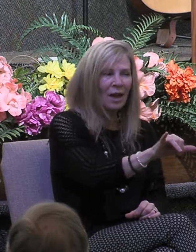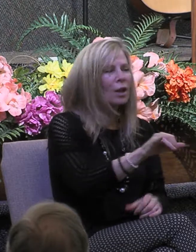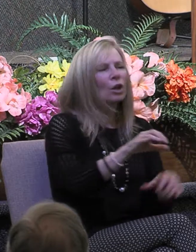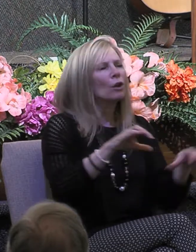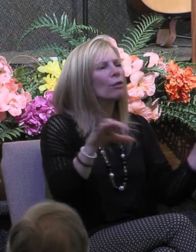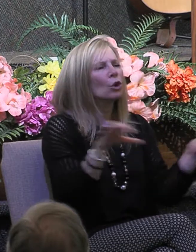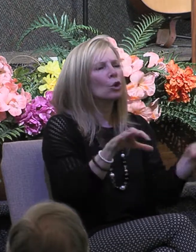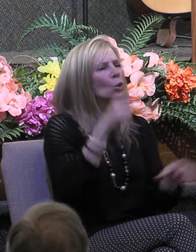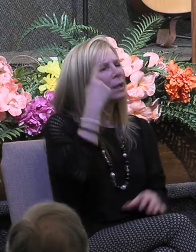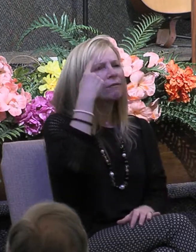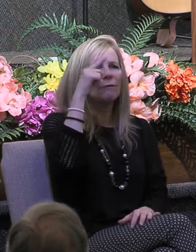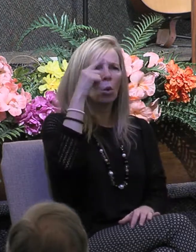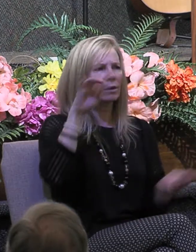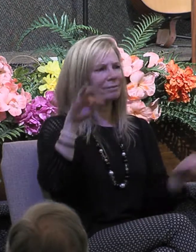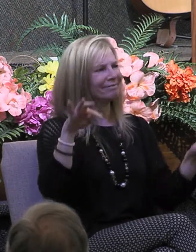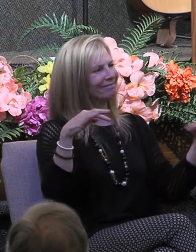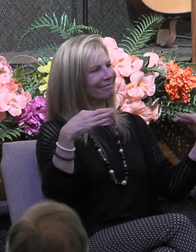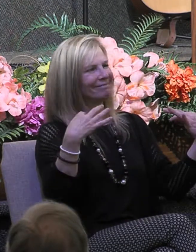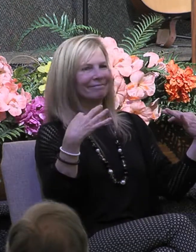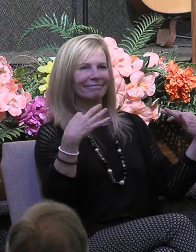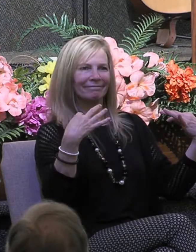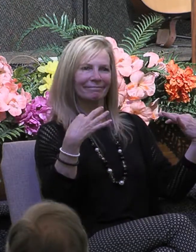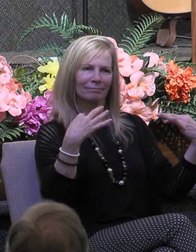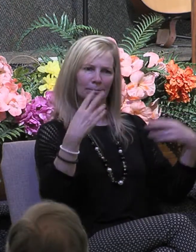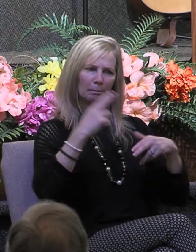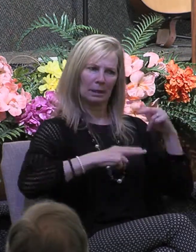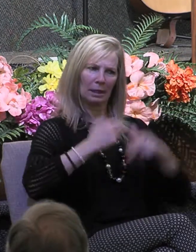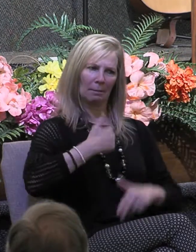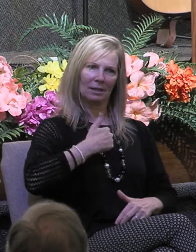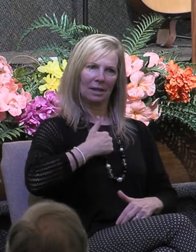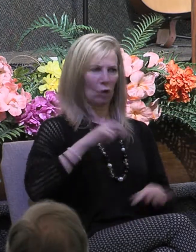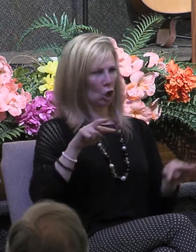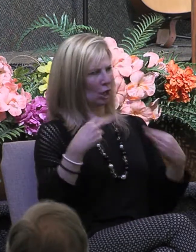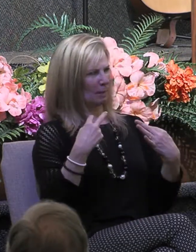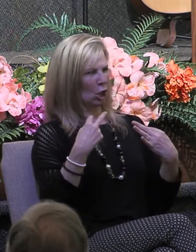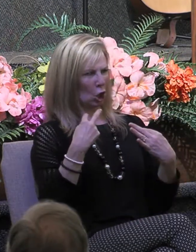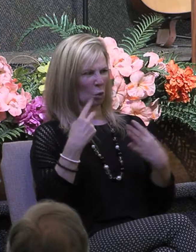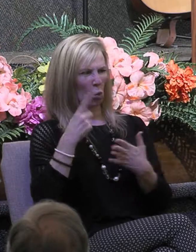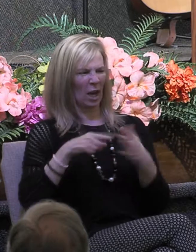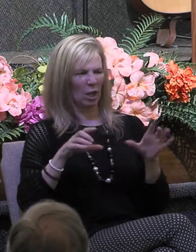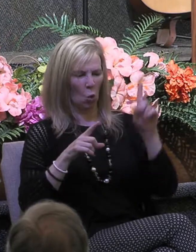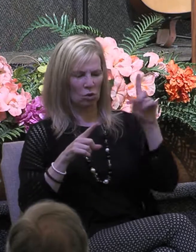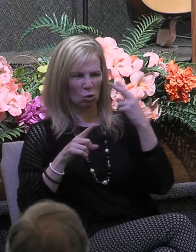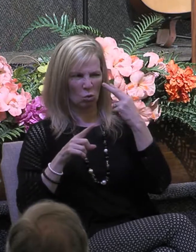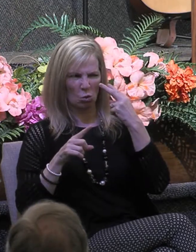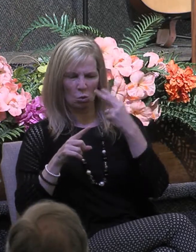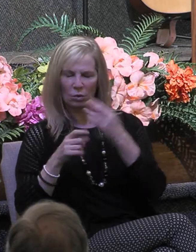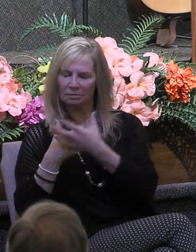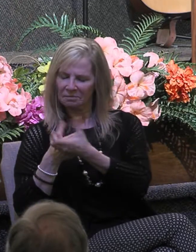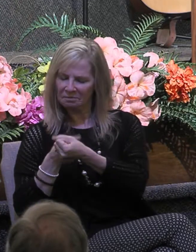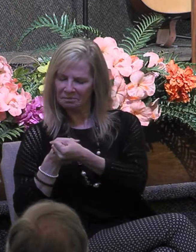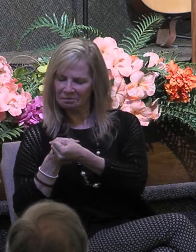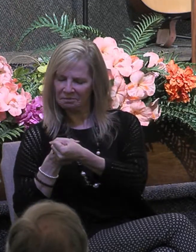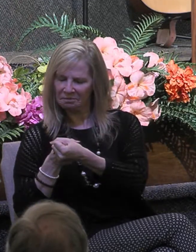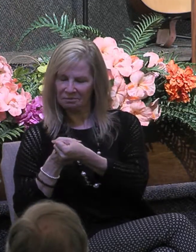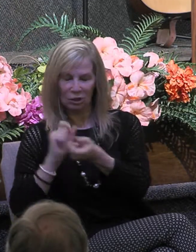for the purpose of glorifying themselves look at me that's it not enriching the lives of others